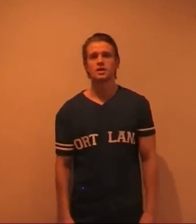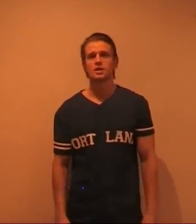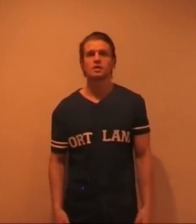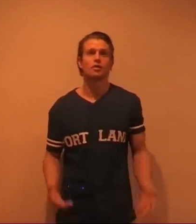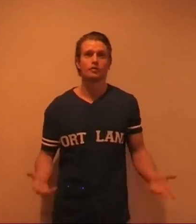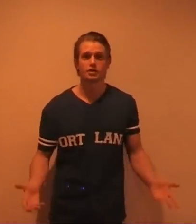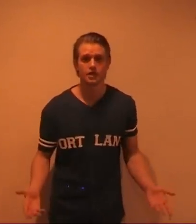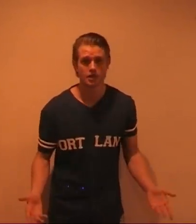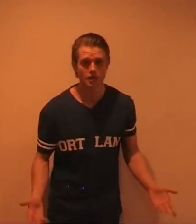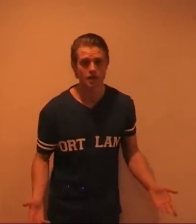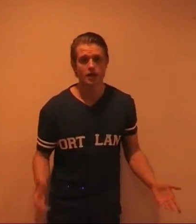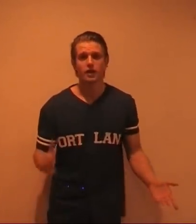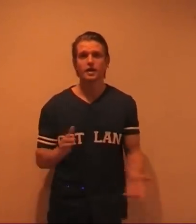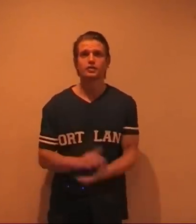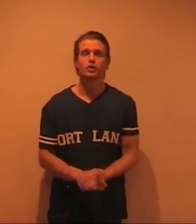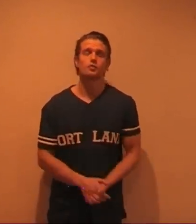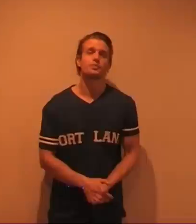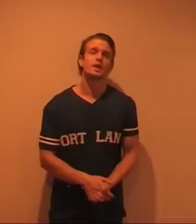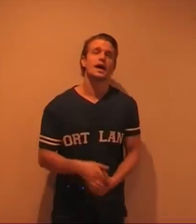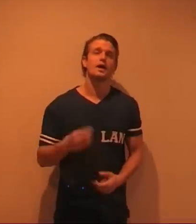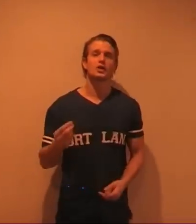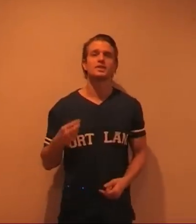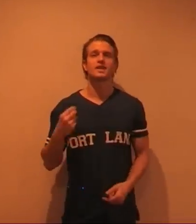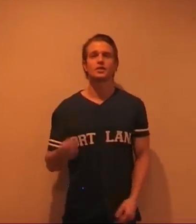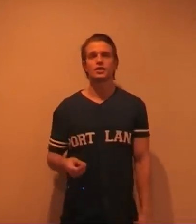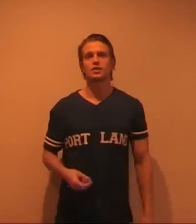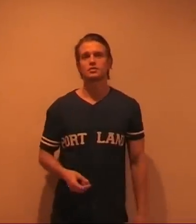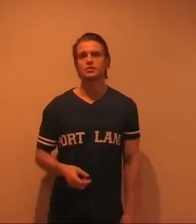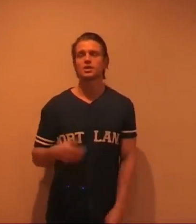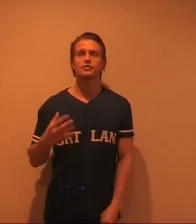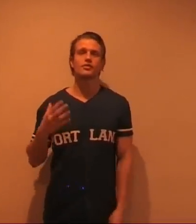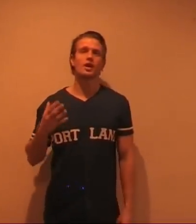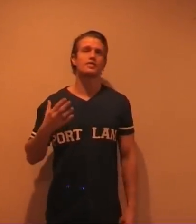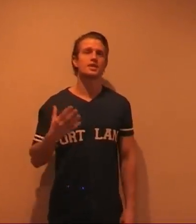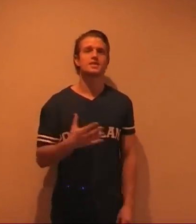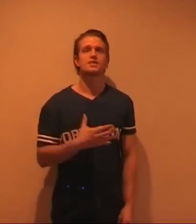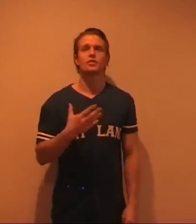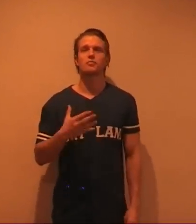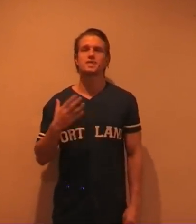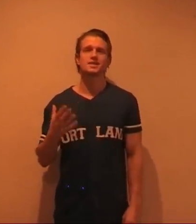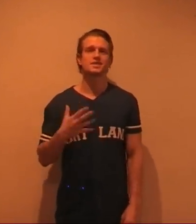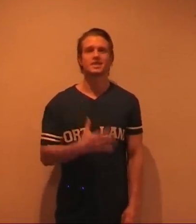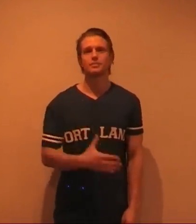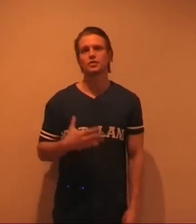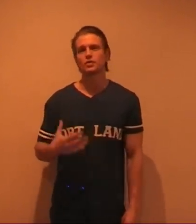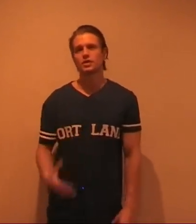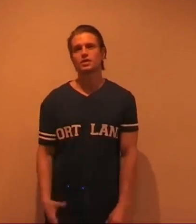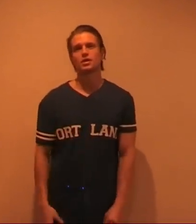obviously. Okay so how did I stay looking young? So I'm just going give you five easy sort of men's tips on looking young.